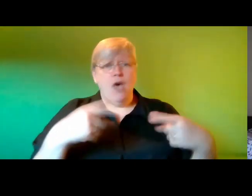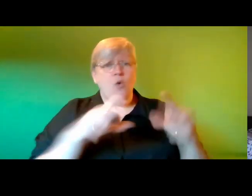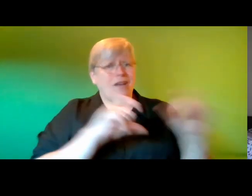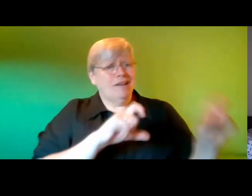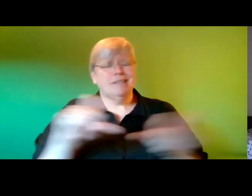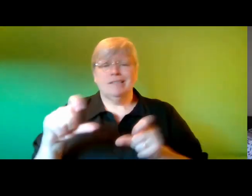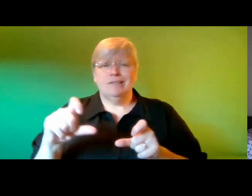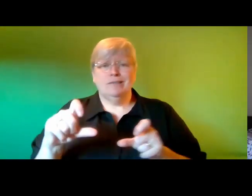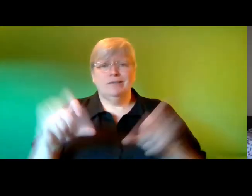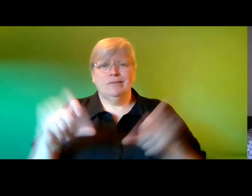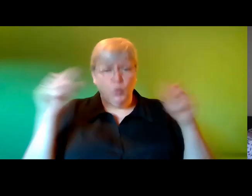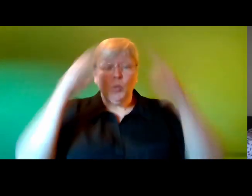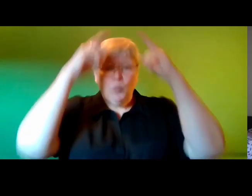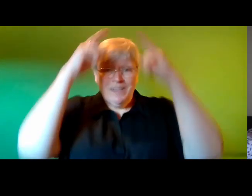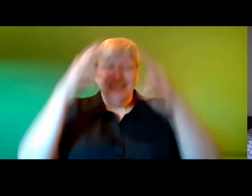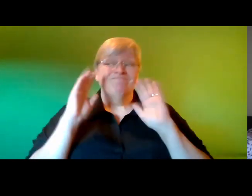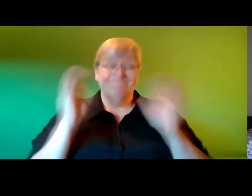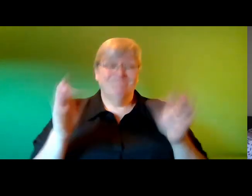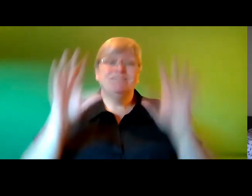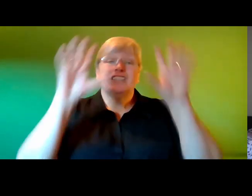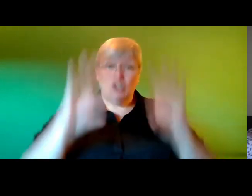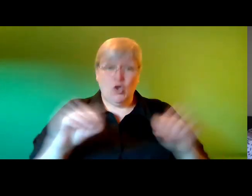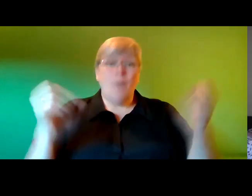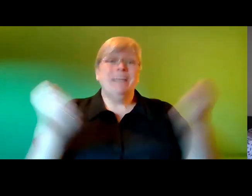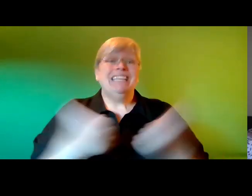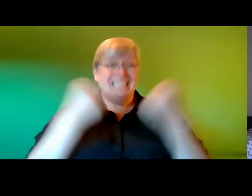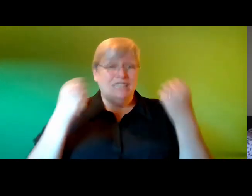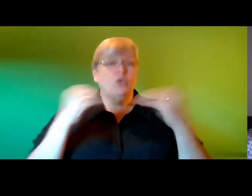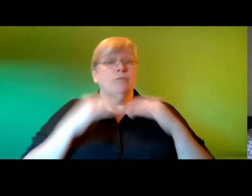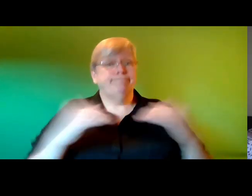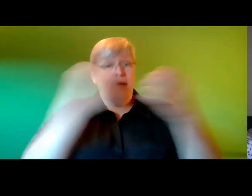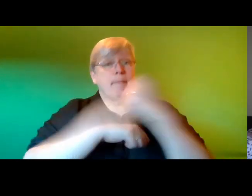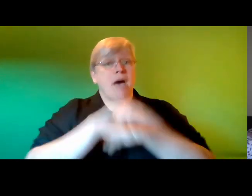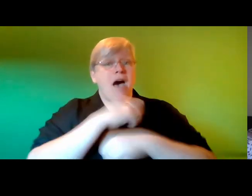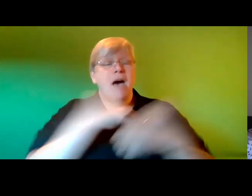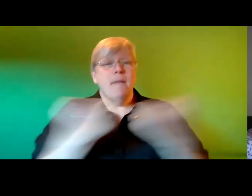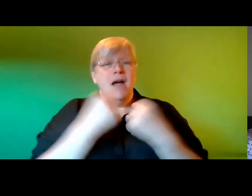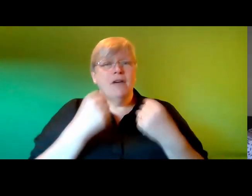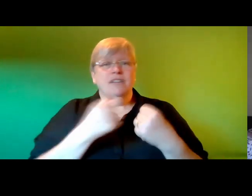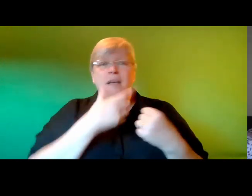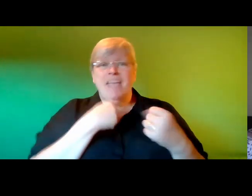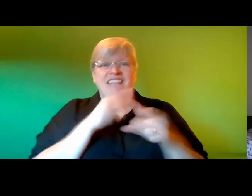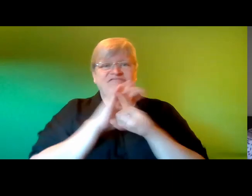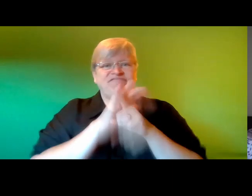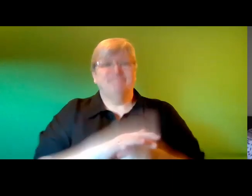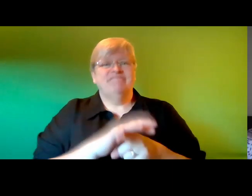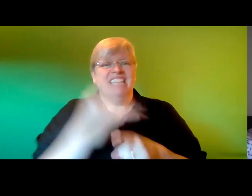was the great wizard's destiny to stop a hero from rising to power men are so corruptible after all